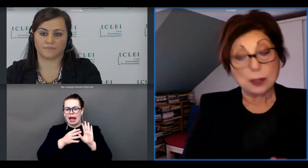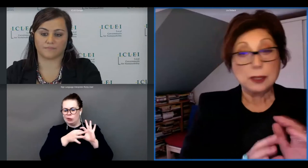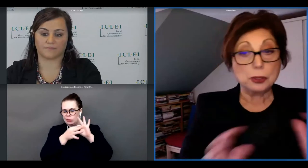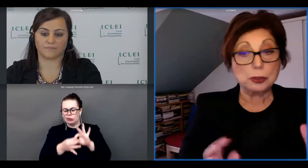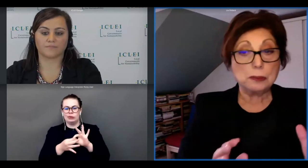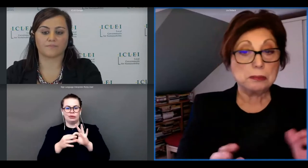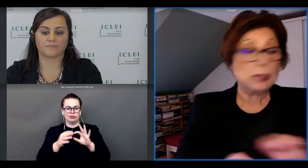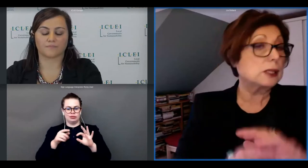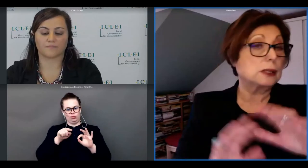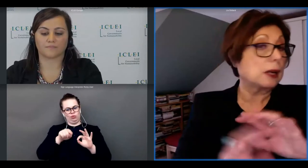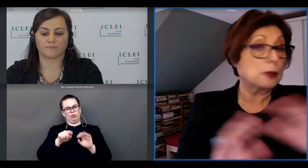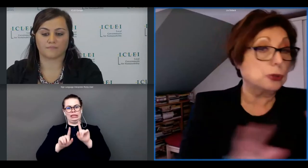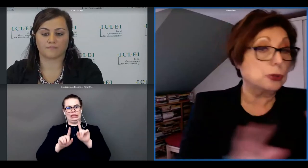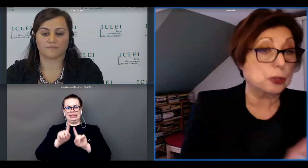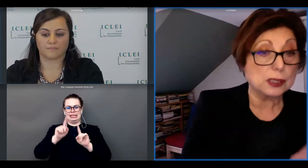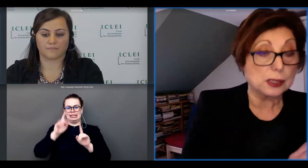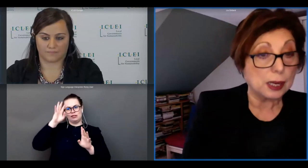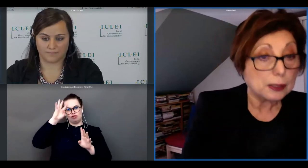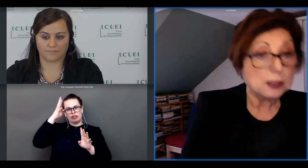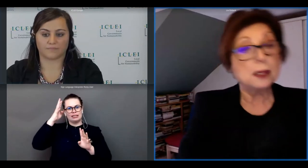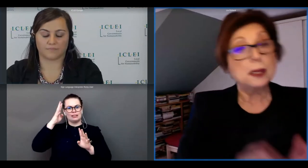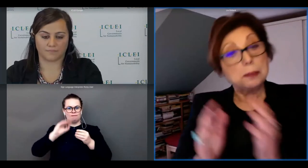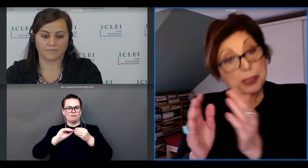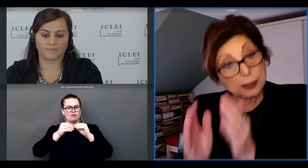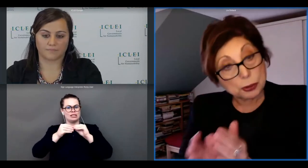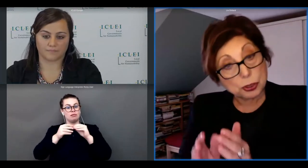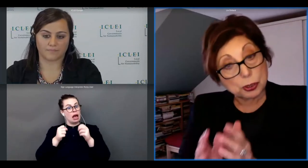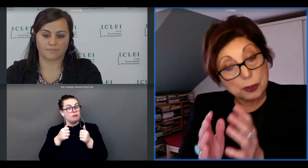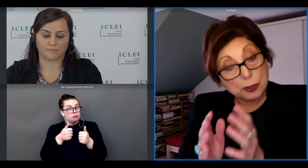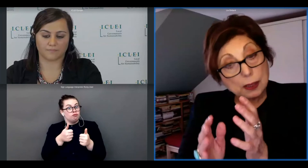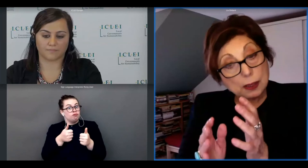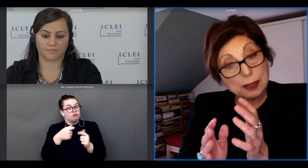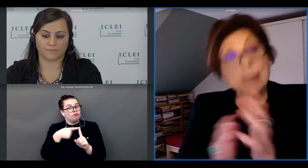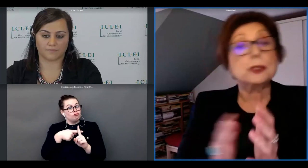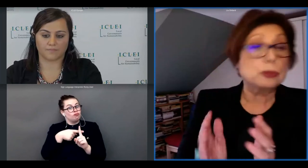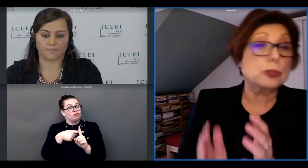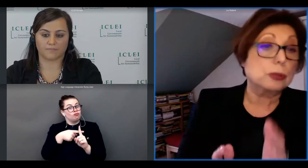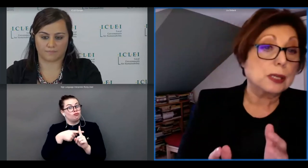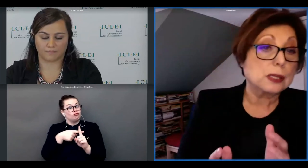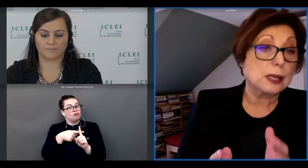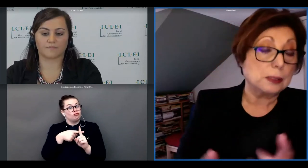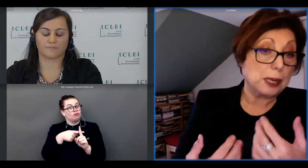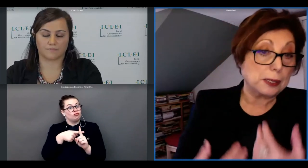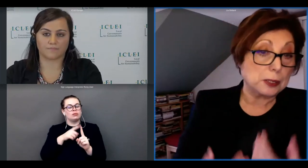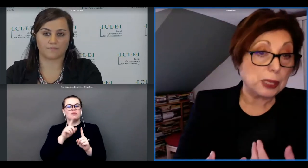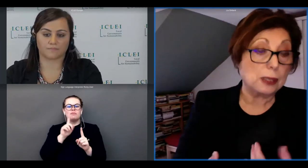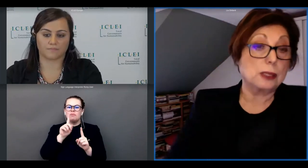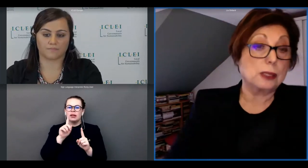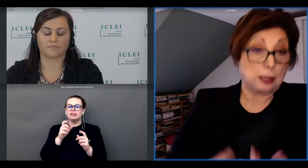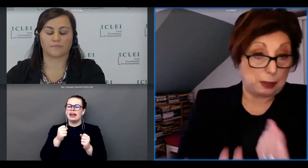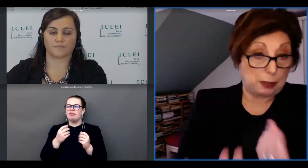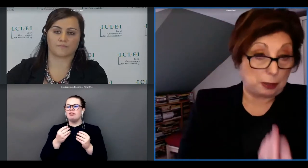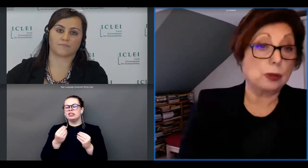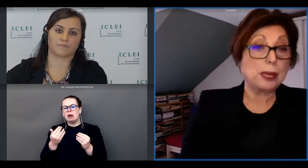so there is there are good stories in there but there is also less good stories and in my experience